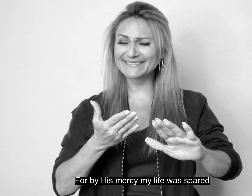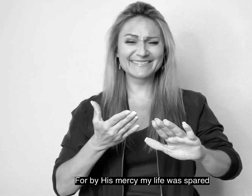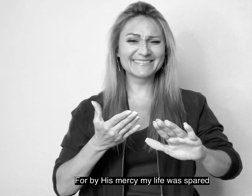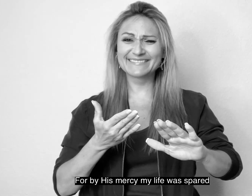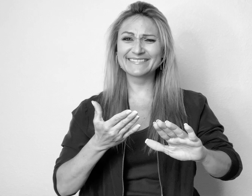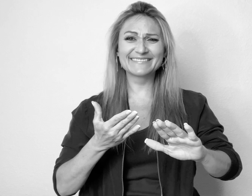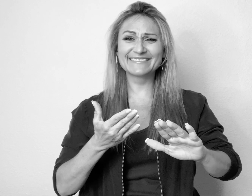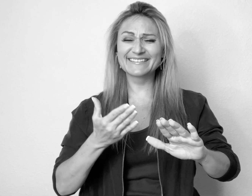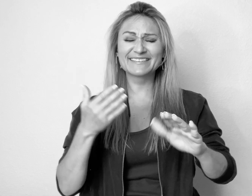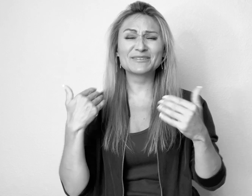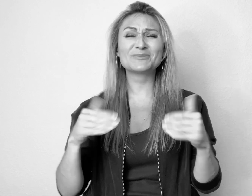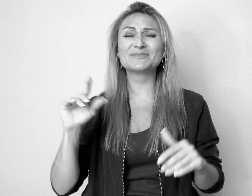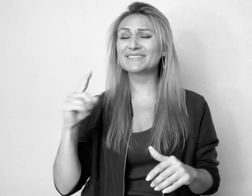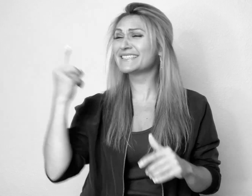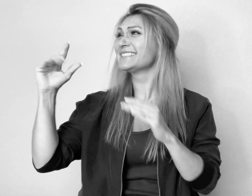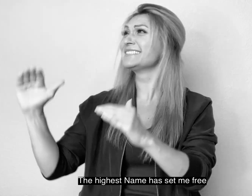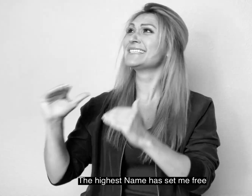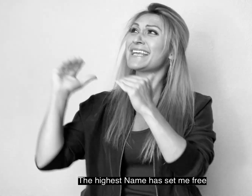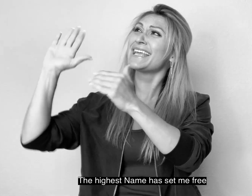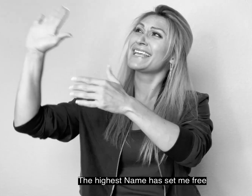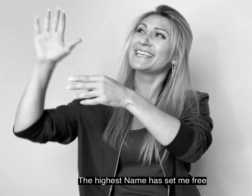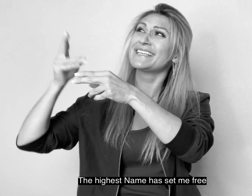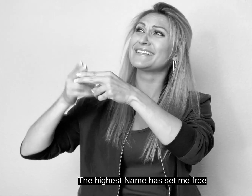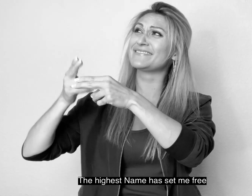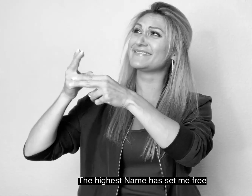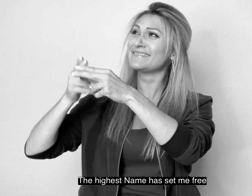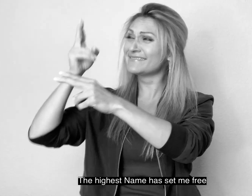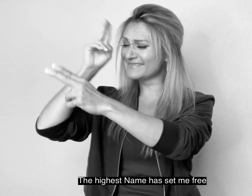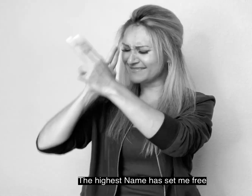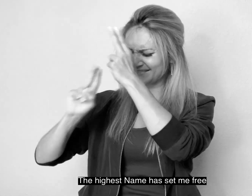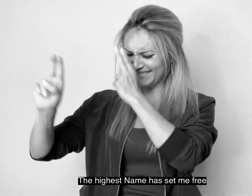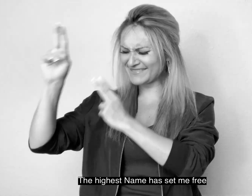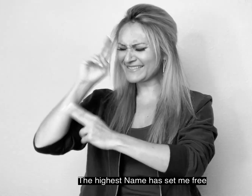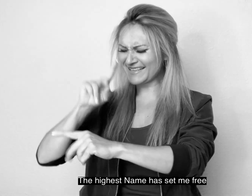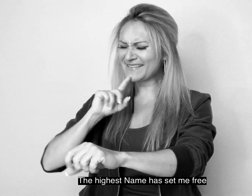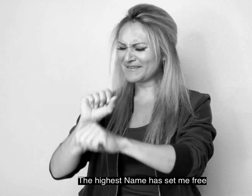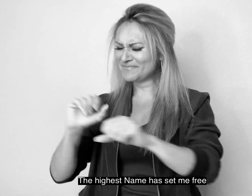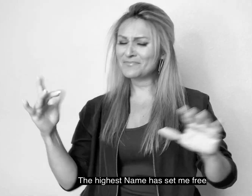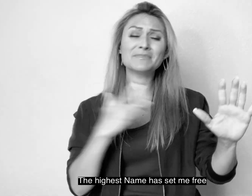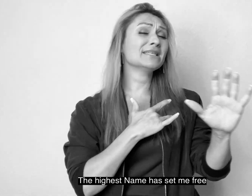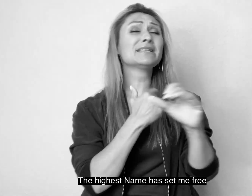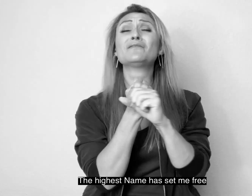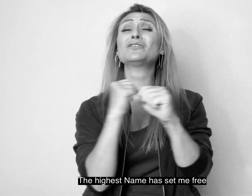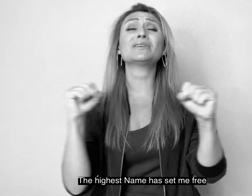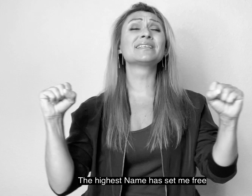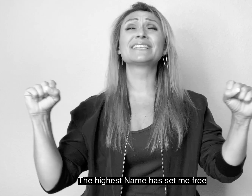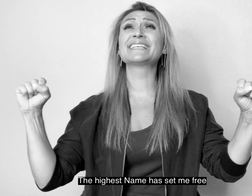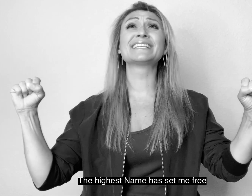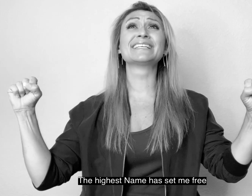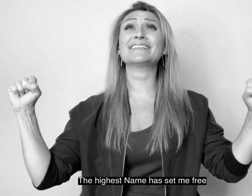The higher's name has set me free